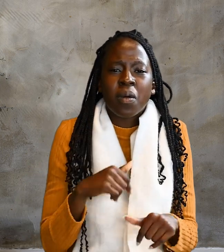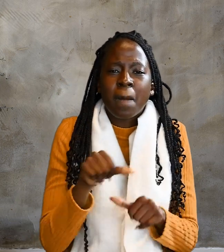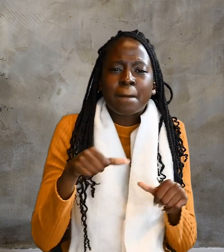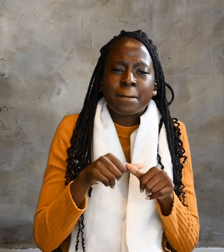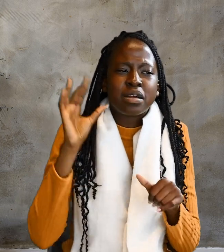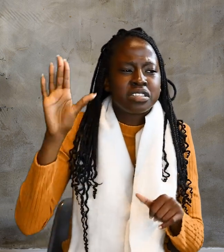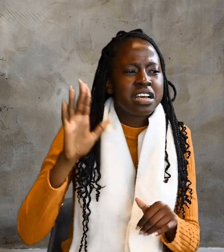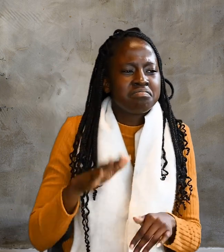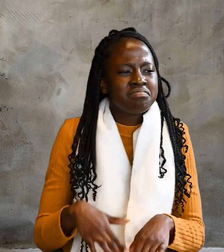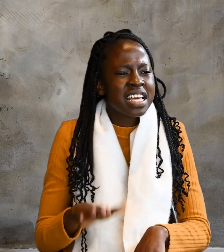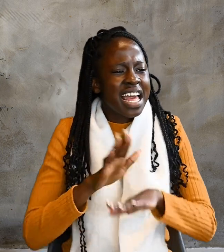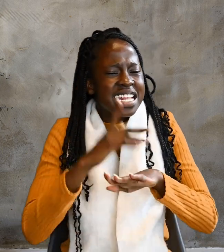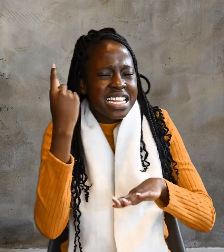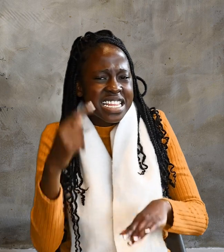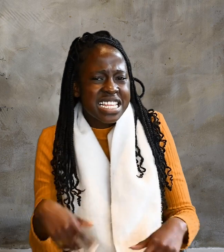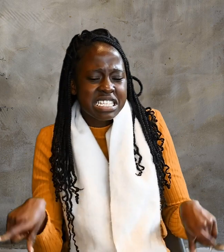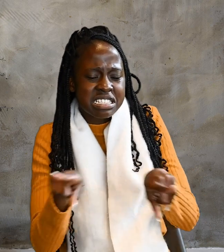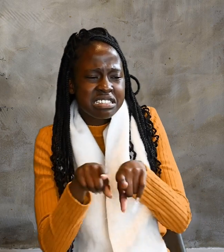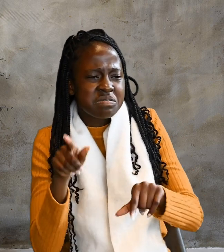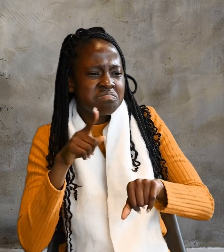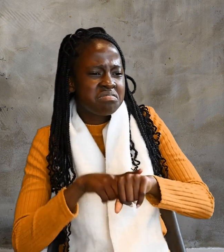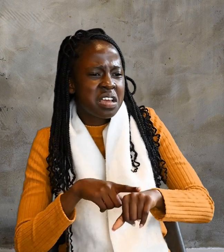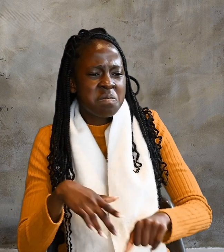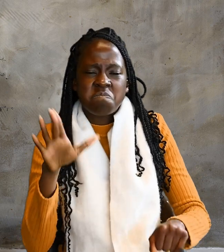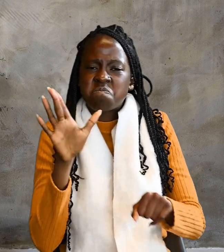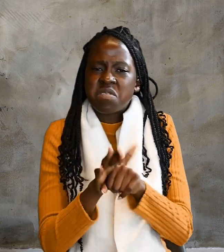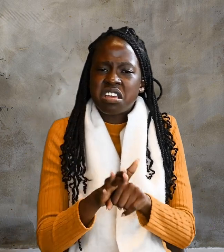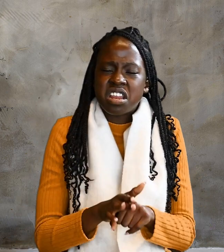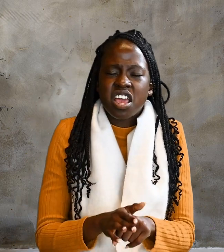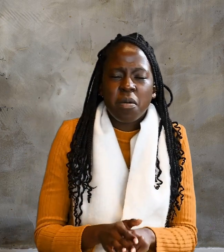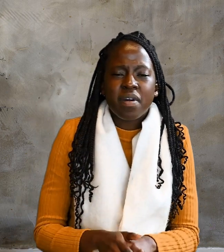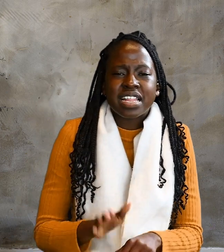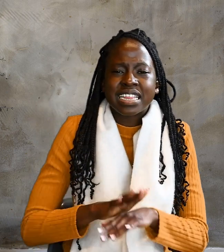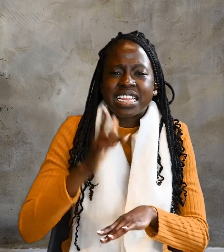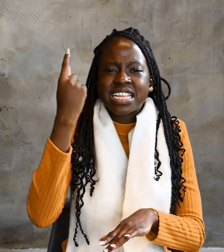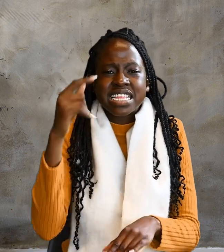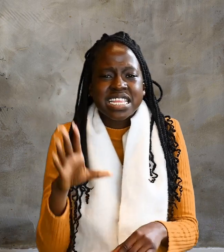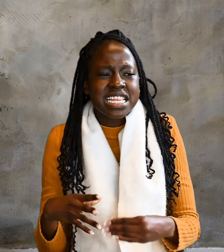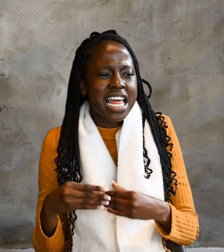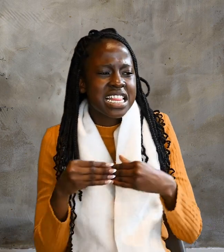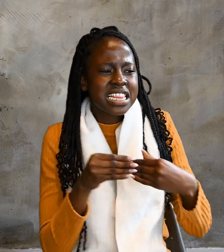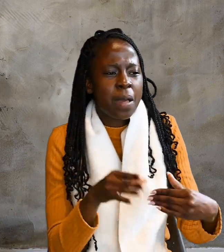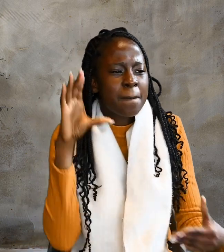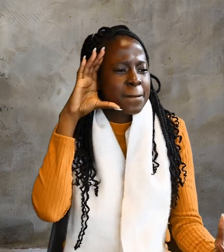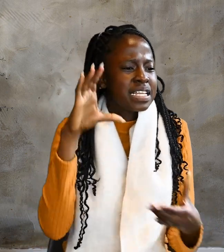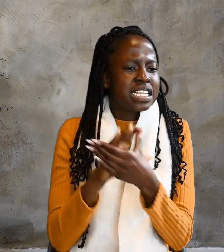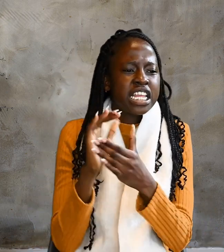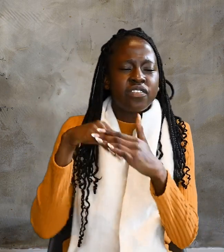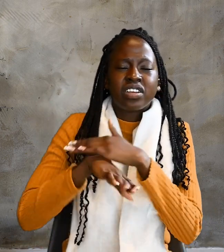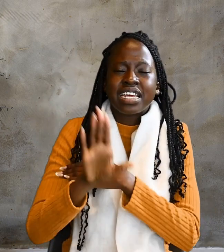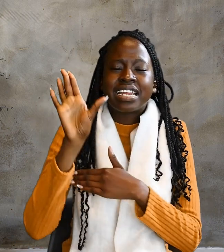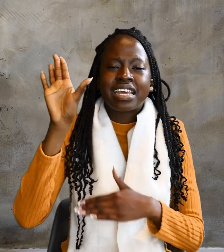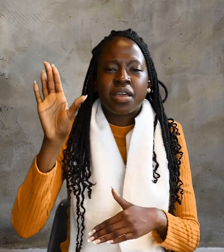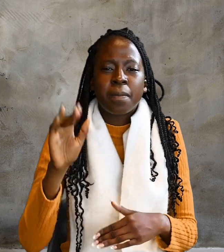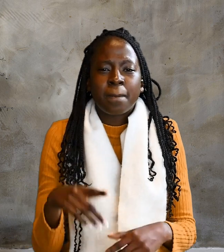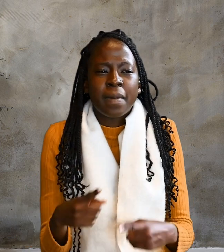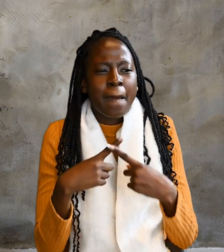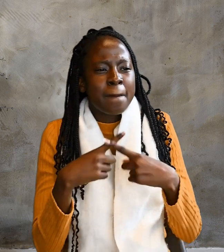at the same time, many, even among the leaders, believed in him. But because of the